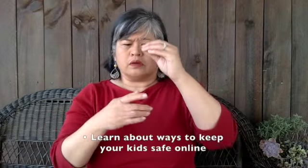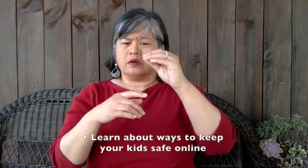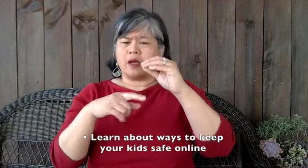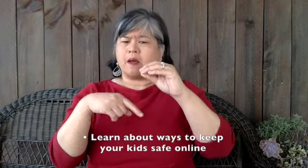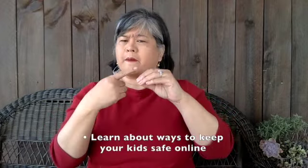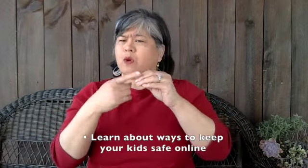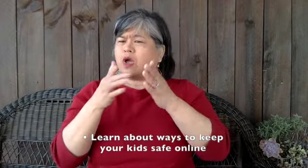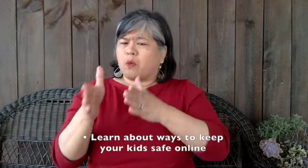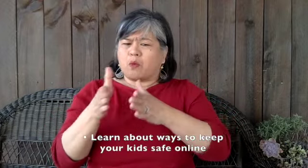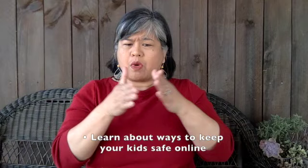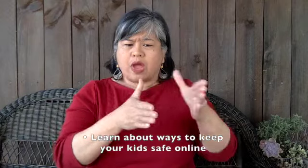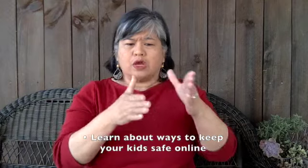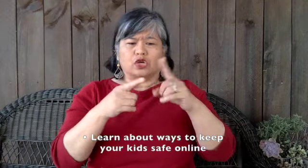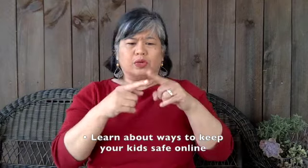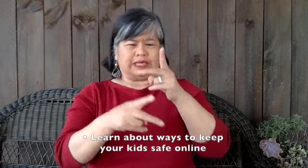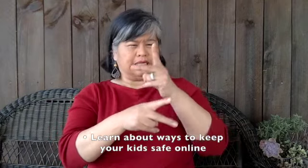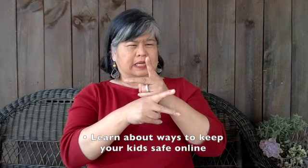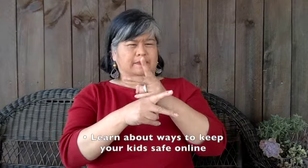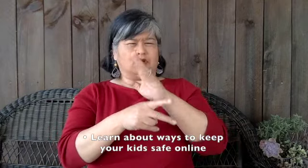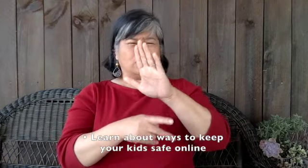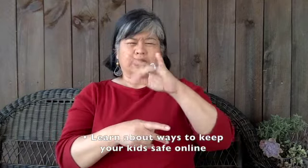learn about ways to keep your kids safe online